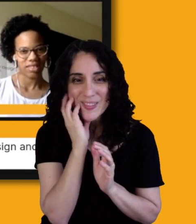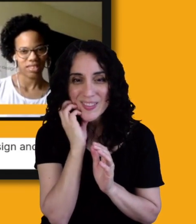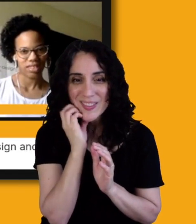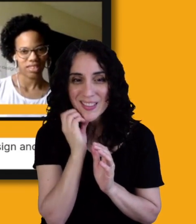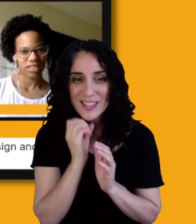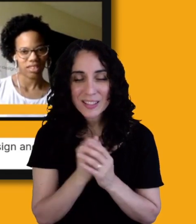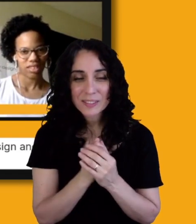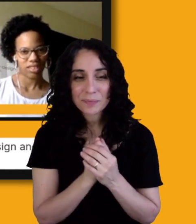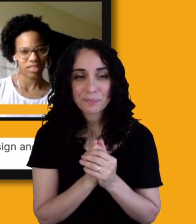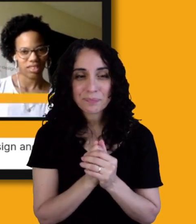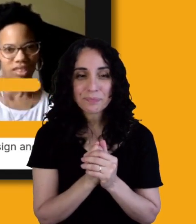slides. Um,